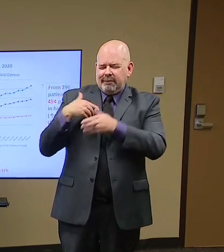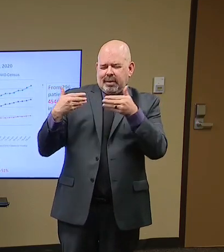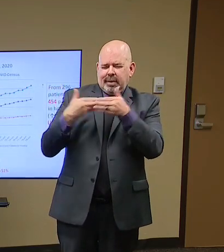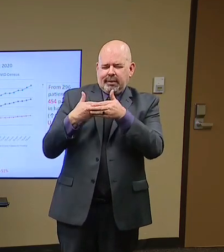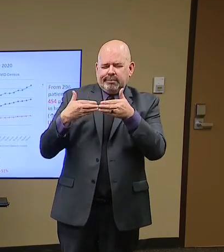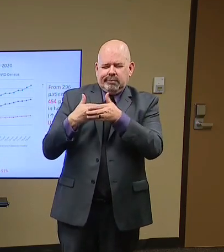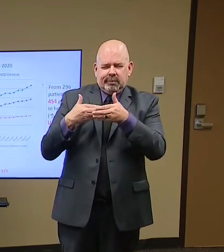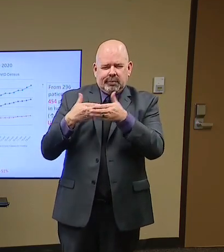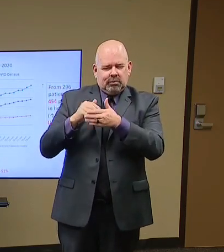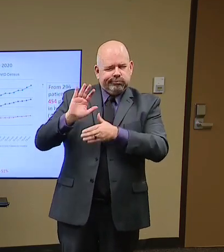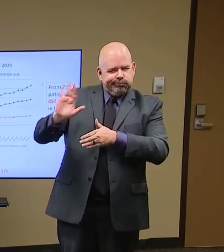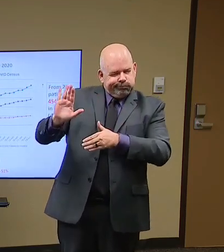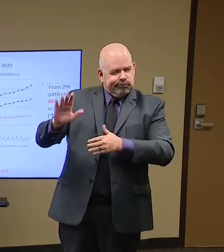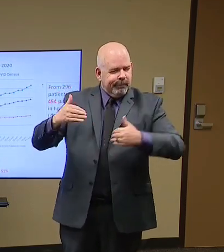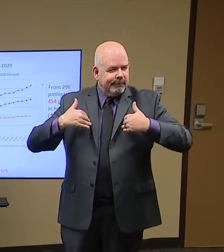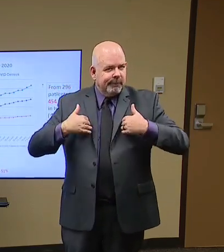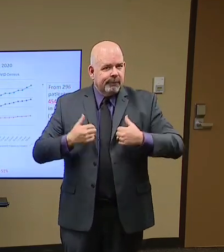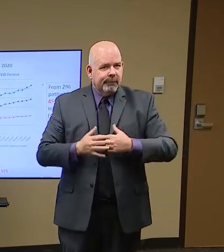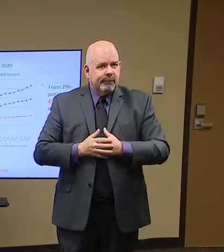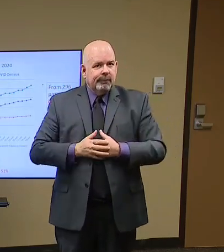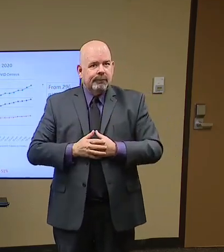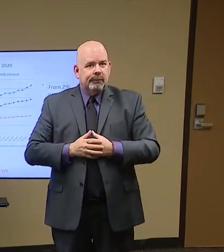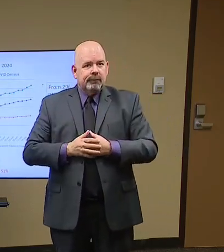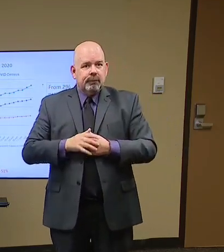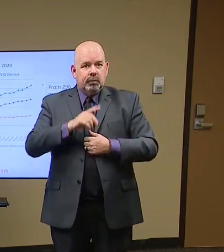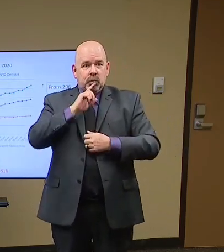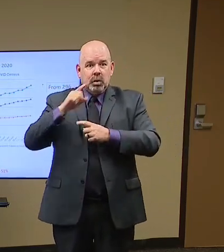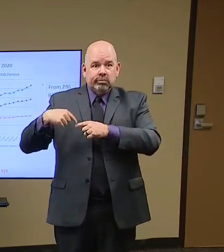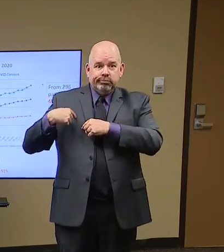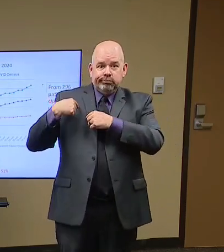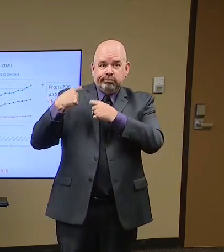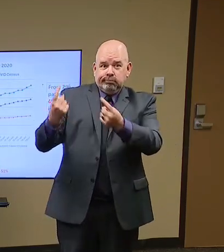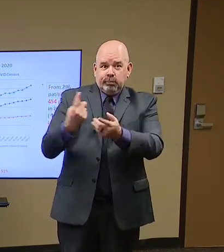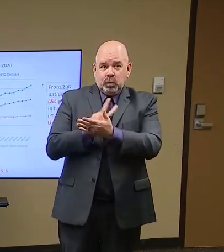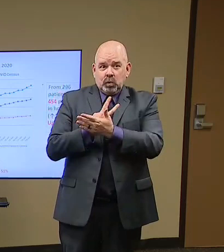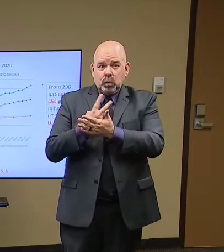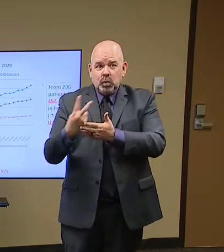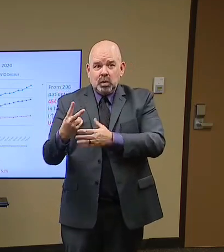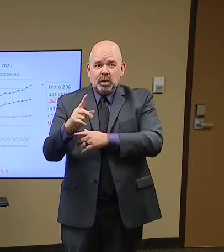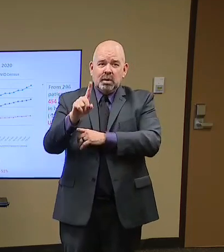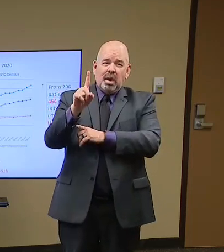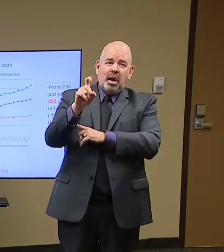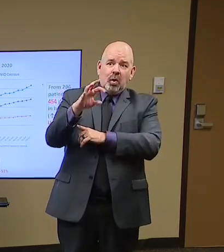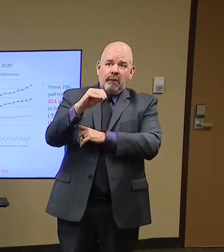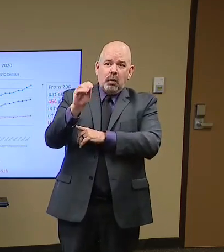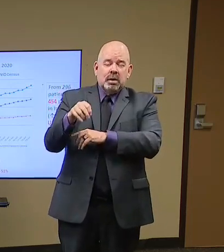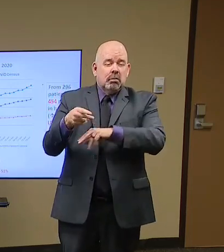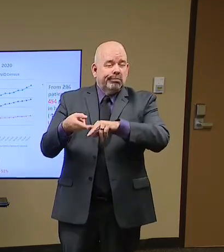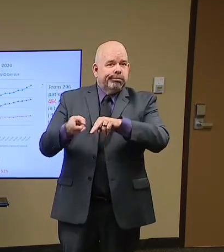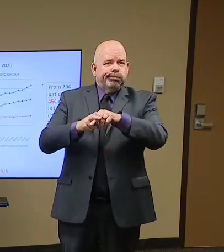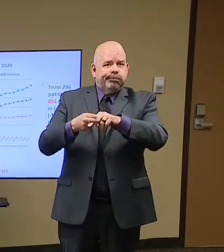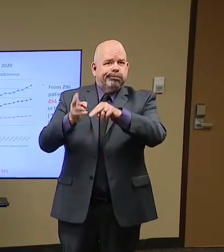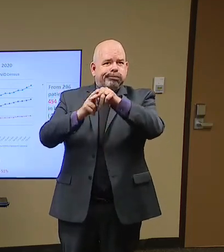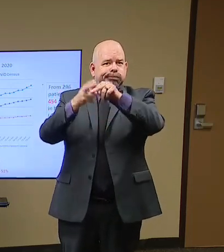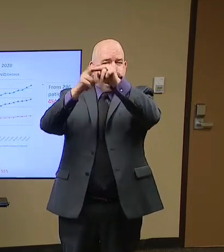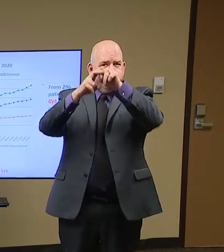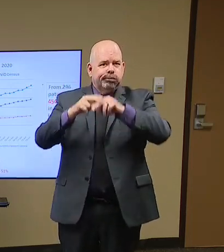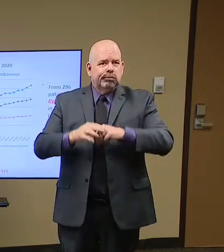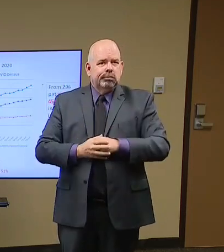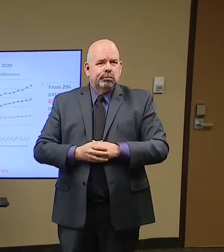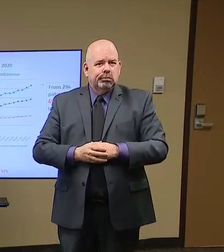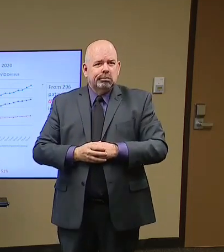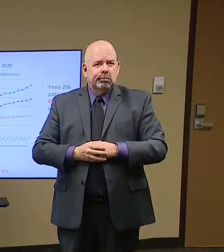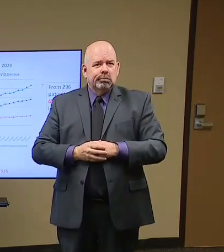154% increase. But what we've seen is we've gone from about a month where we were between